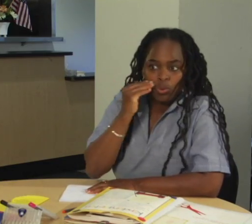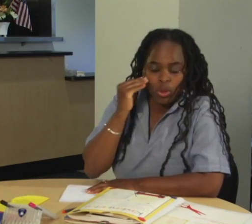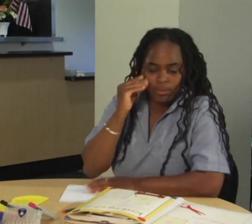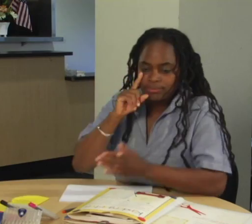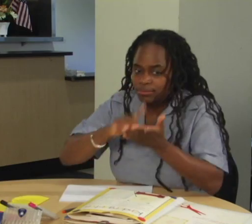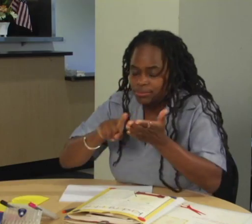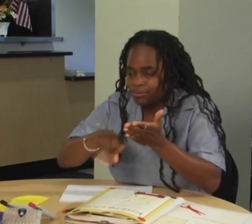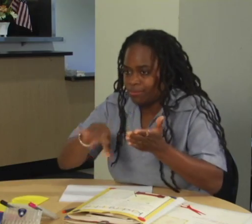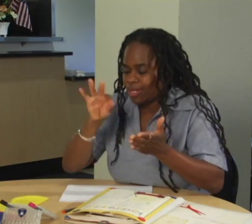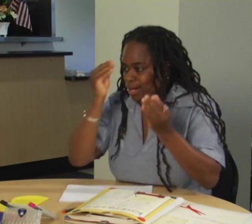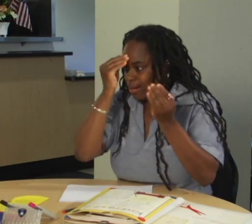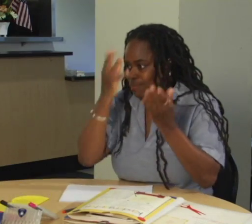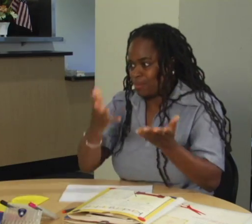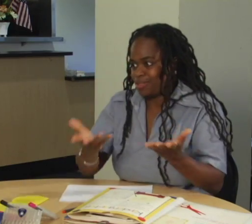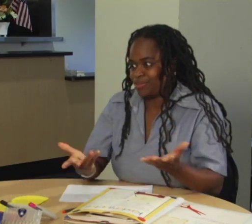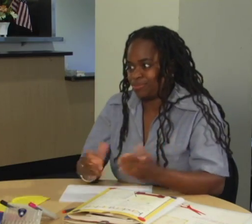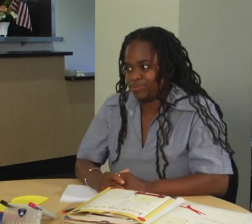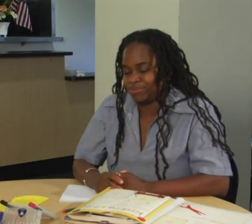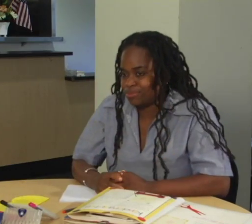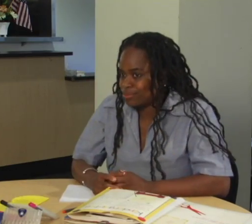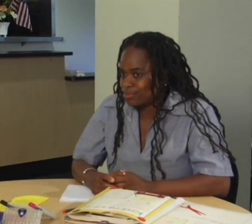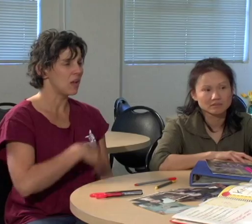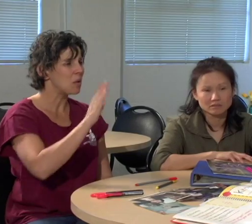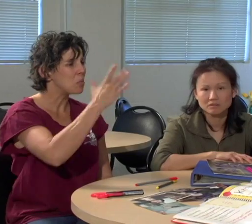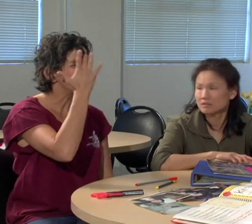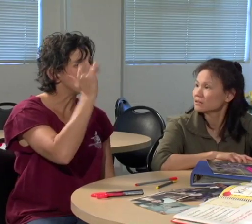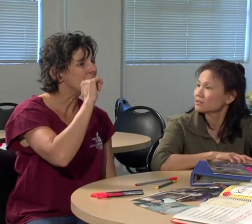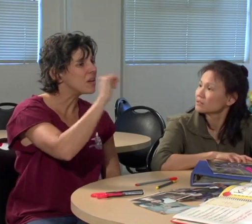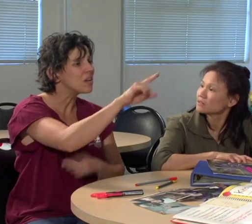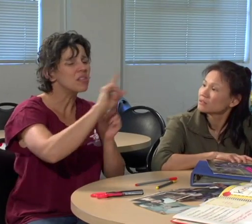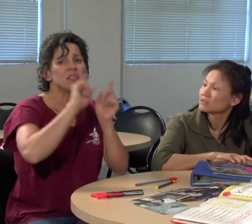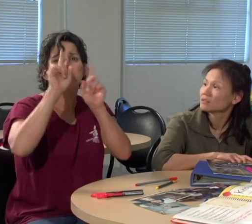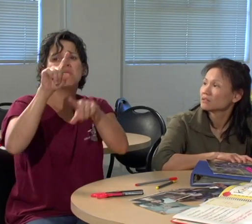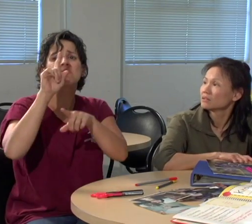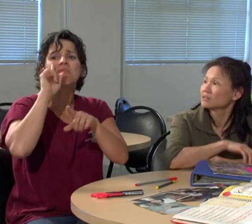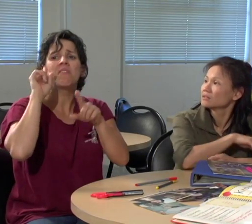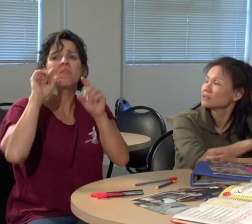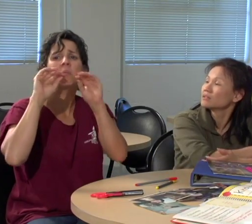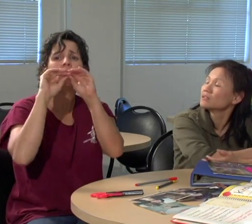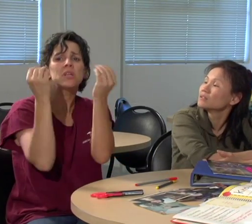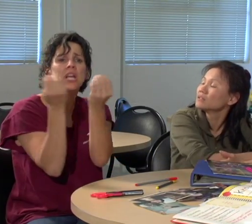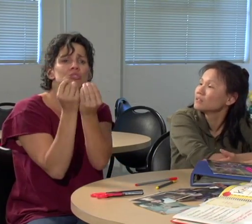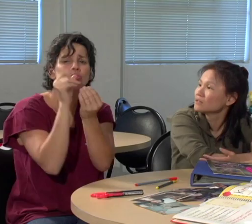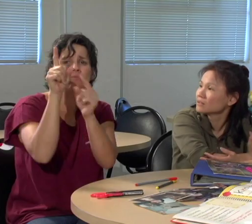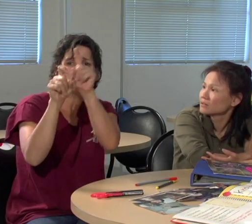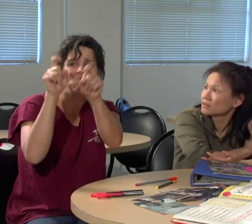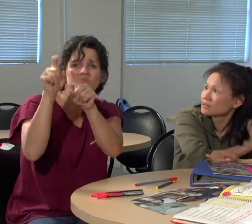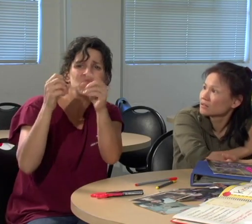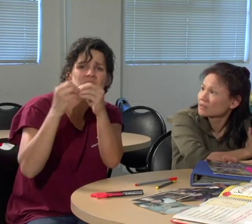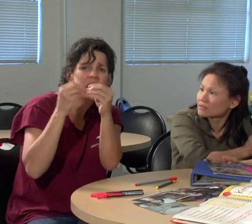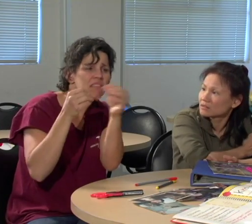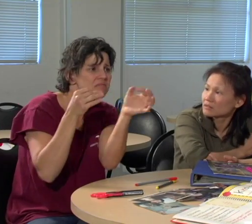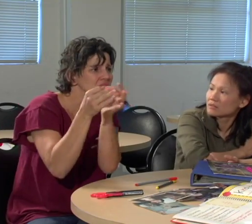home and do my homework on this one. Can you go to the deaf agency or some other organization and get more information?